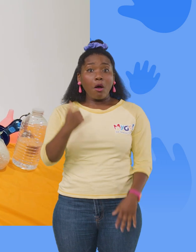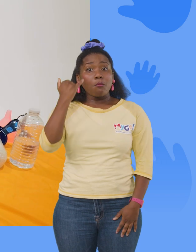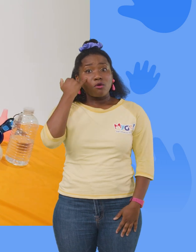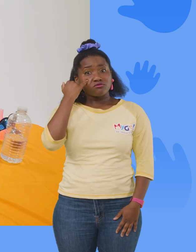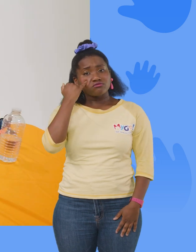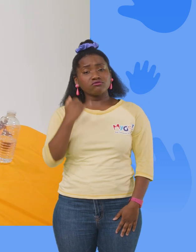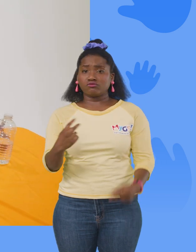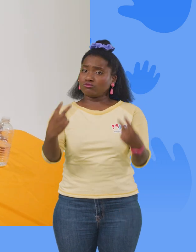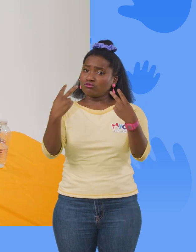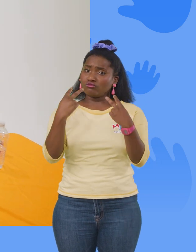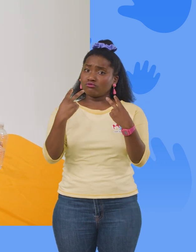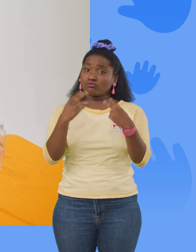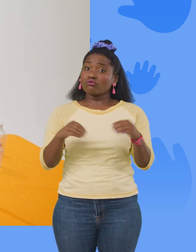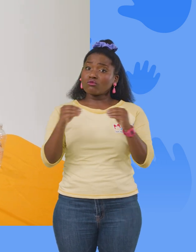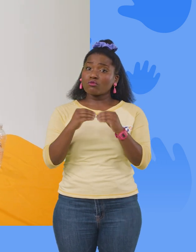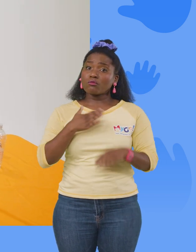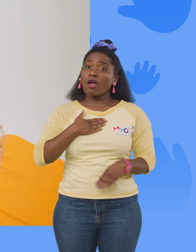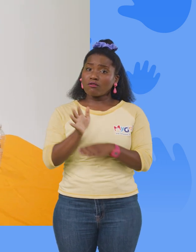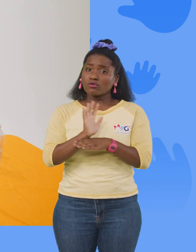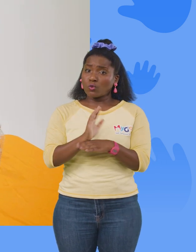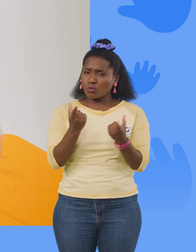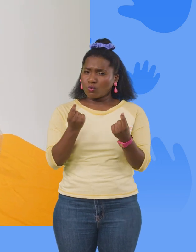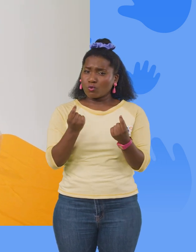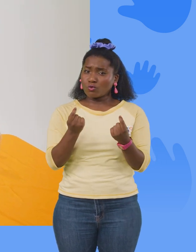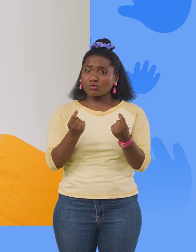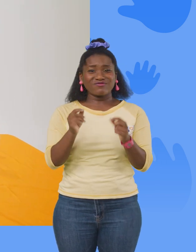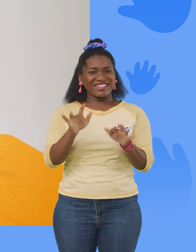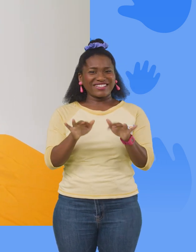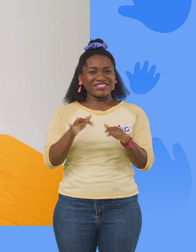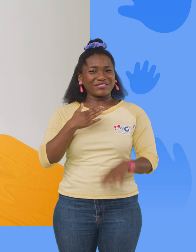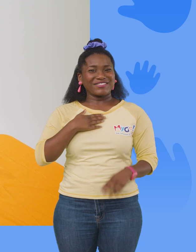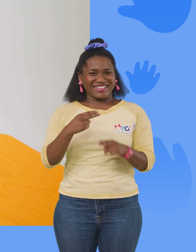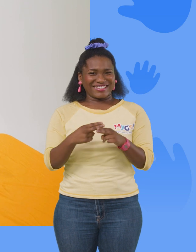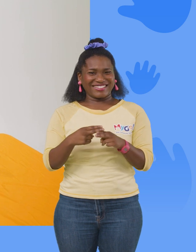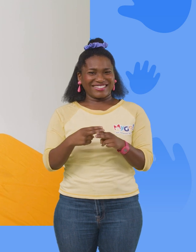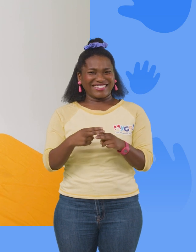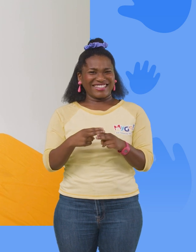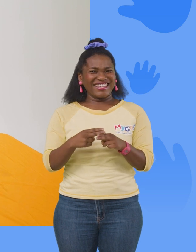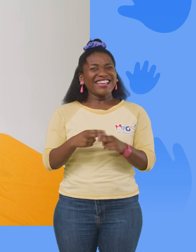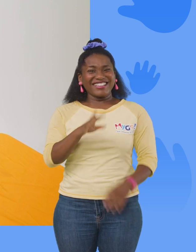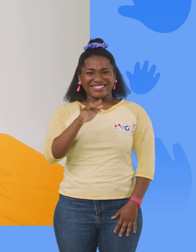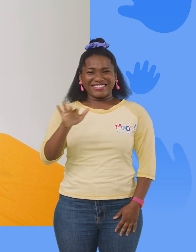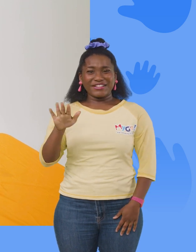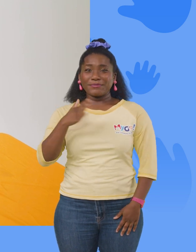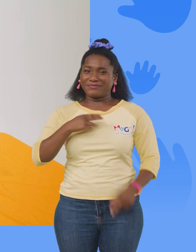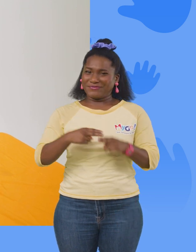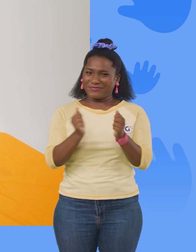But if you want to watch more of my videos, all you have to do is search for my name. Will you spell my name with me?